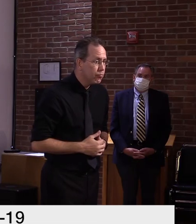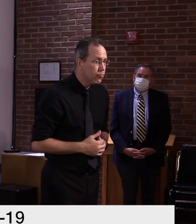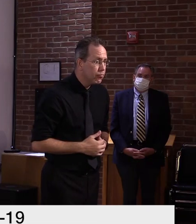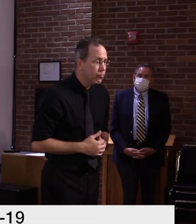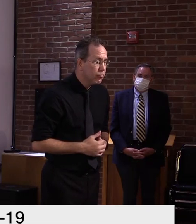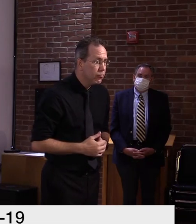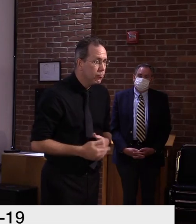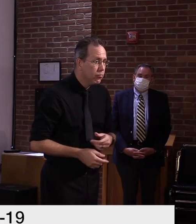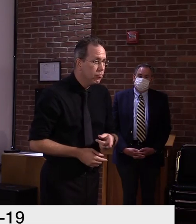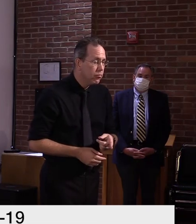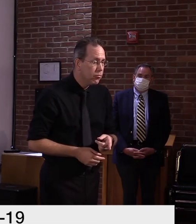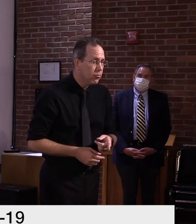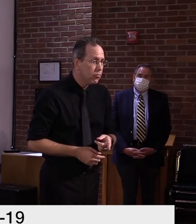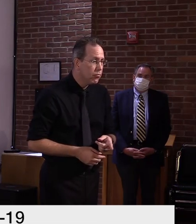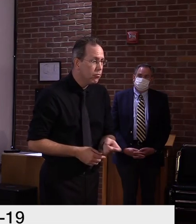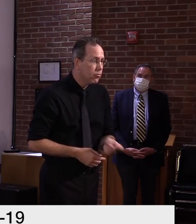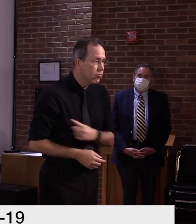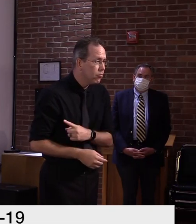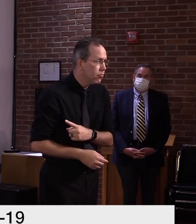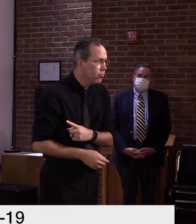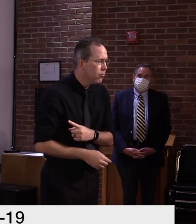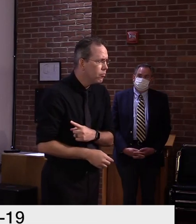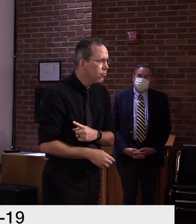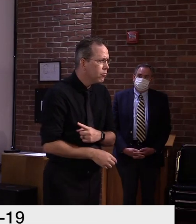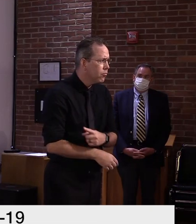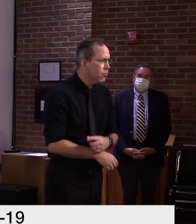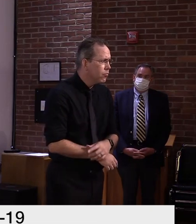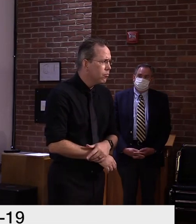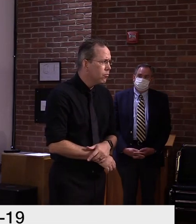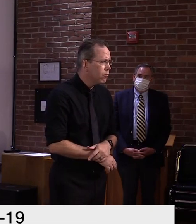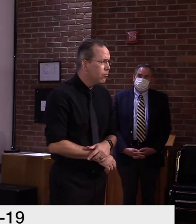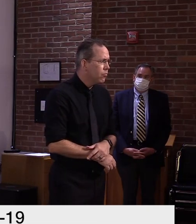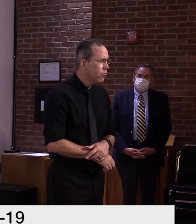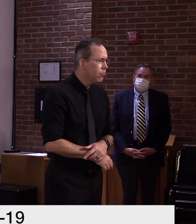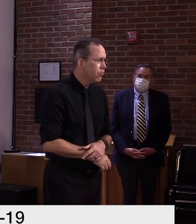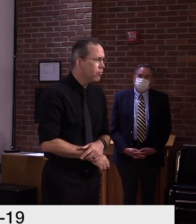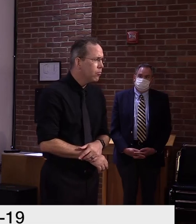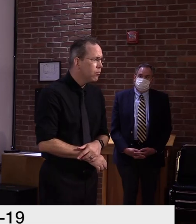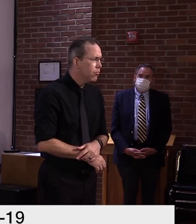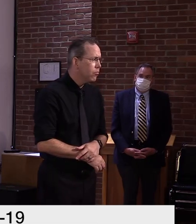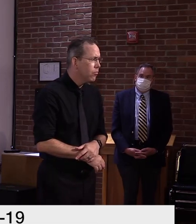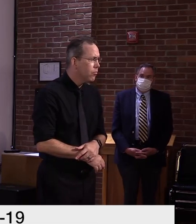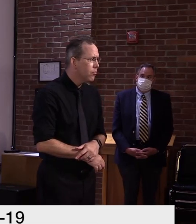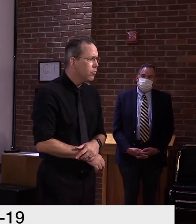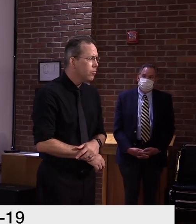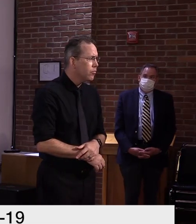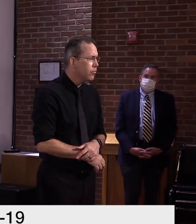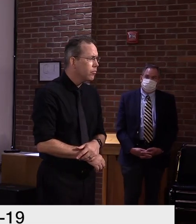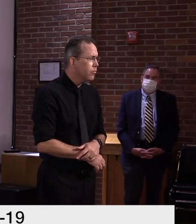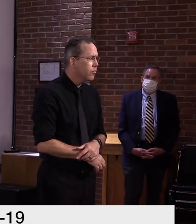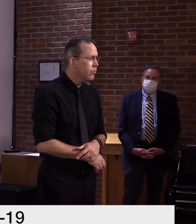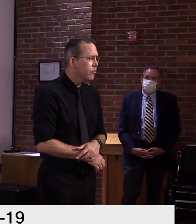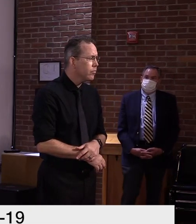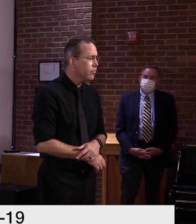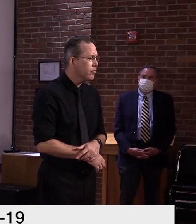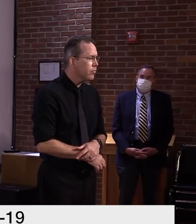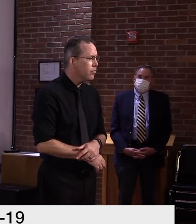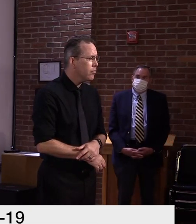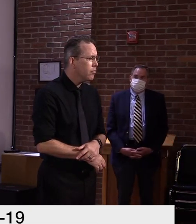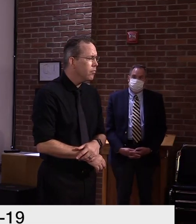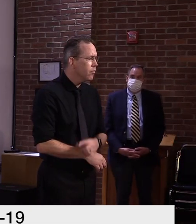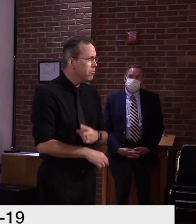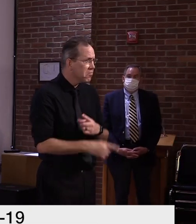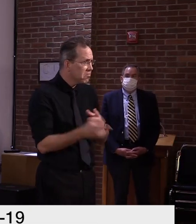And the state has no plans to implement a larger study on the population yet? Not, not independently for sure. We have to,